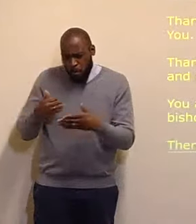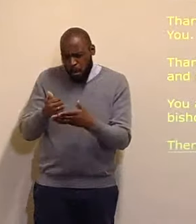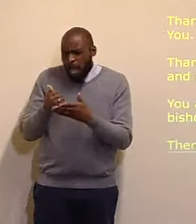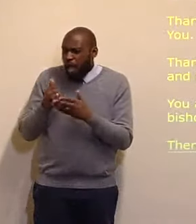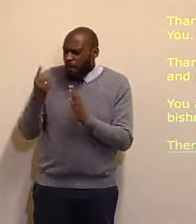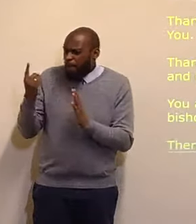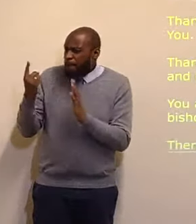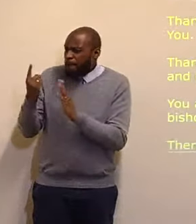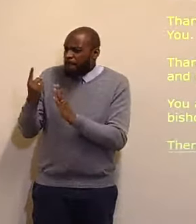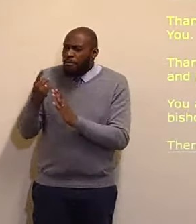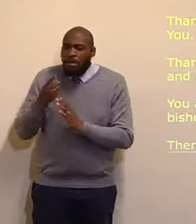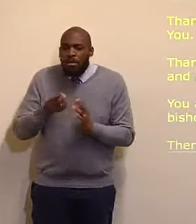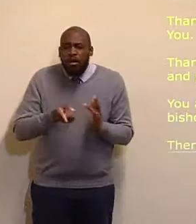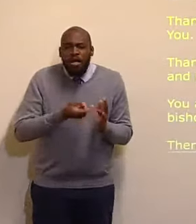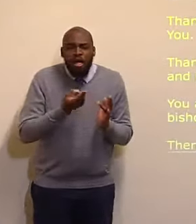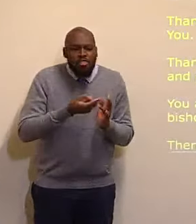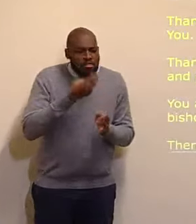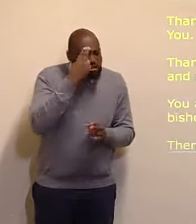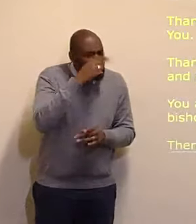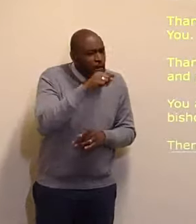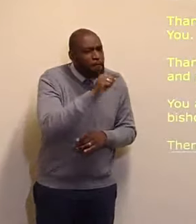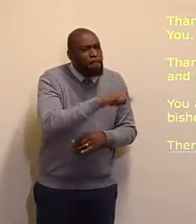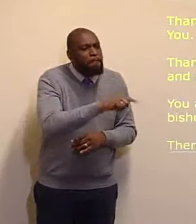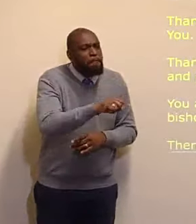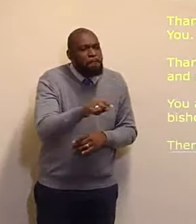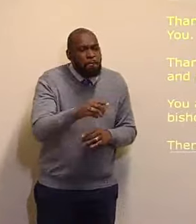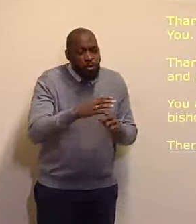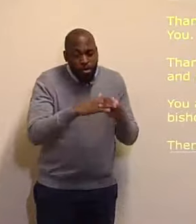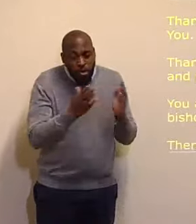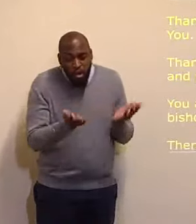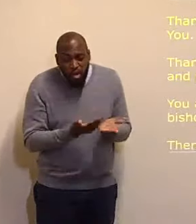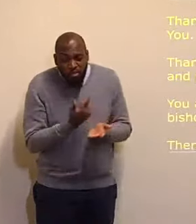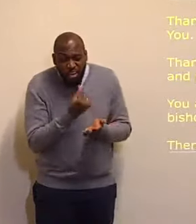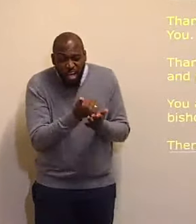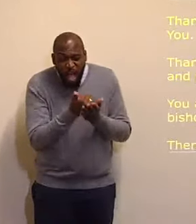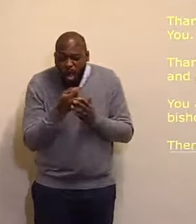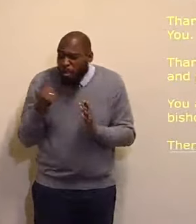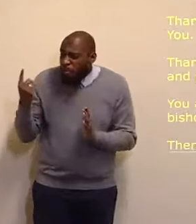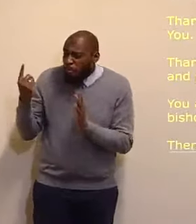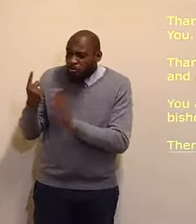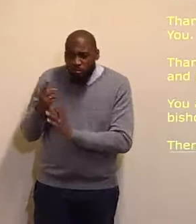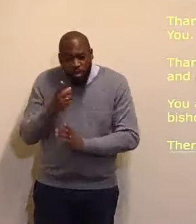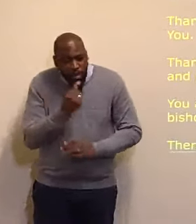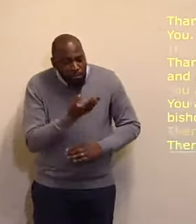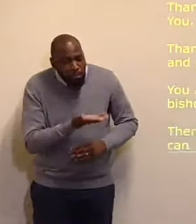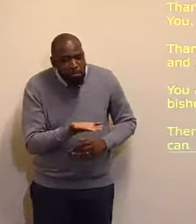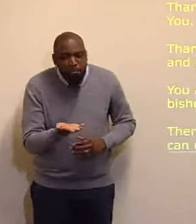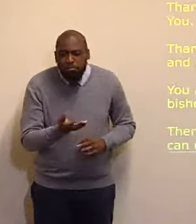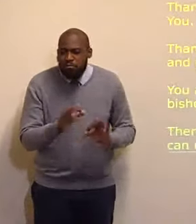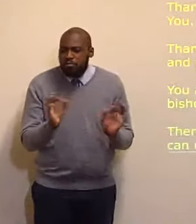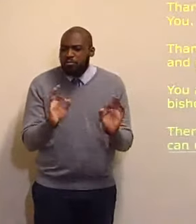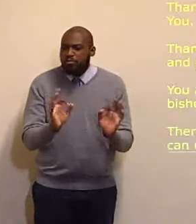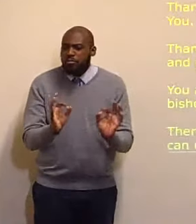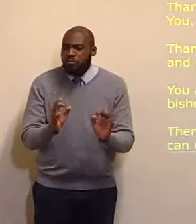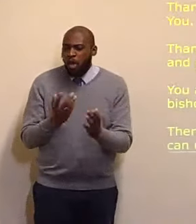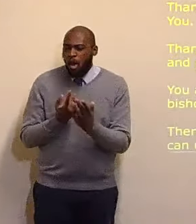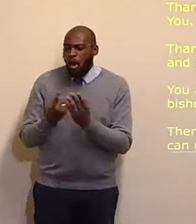even on earth by which we can approach the living God. O Lord, we humble ourselves. We come in